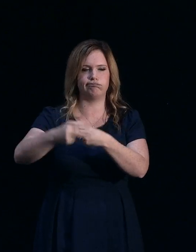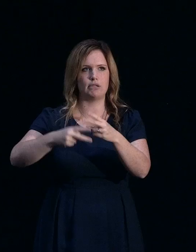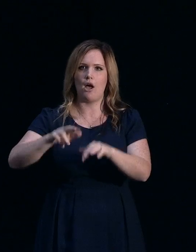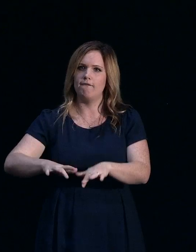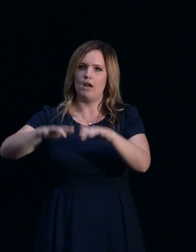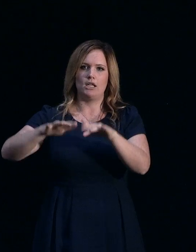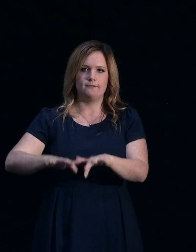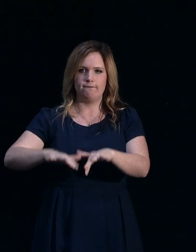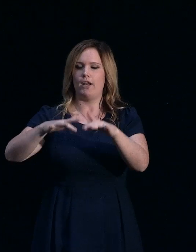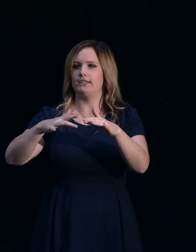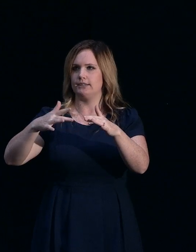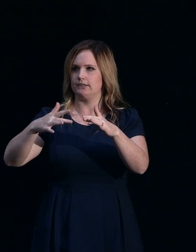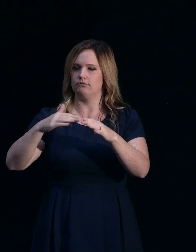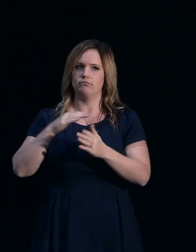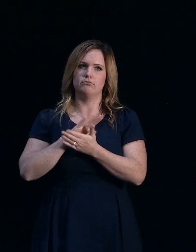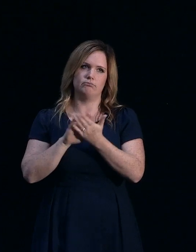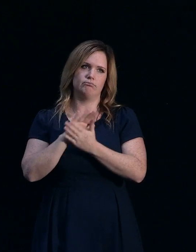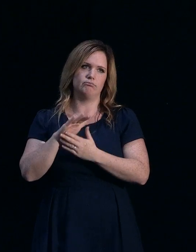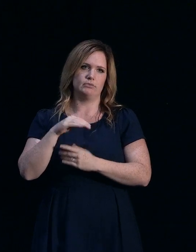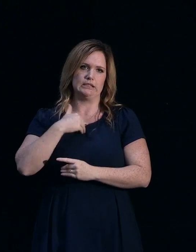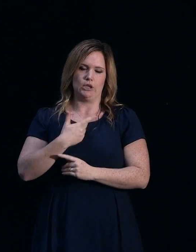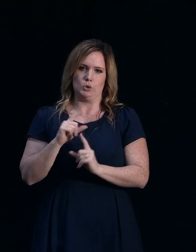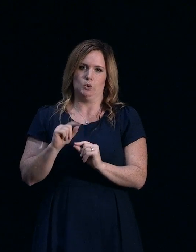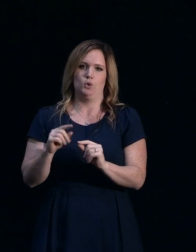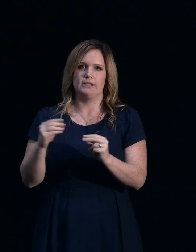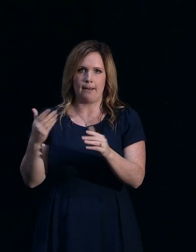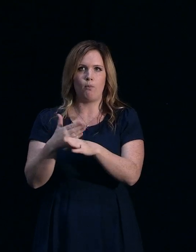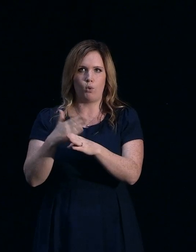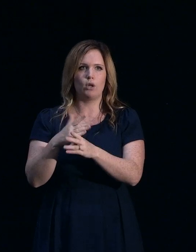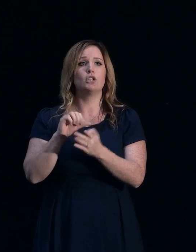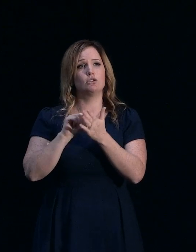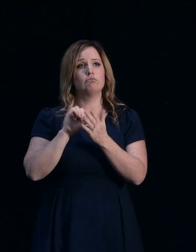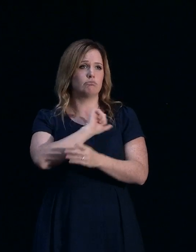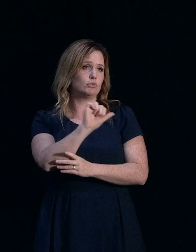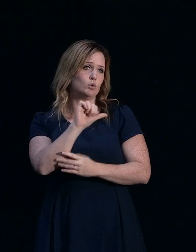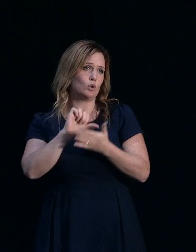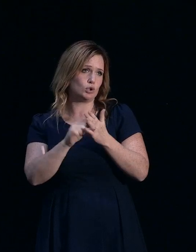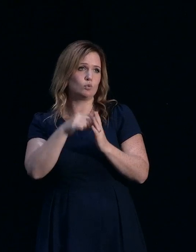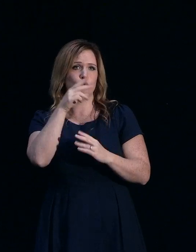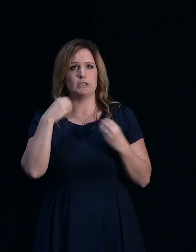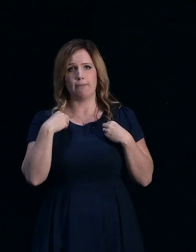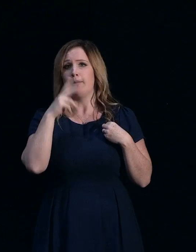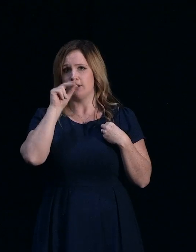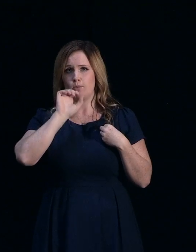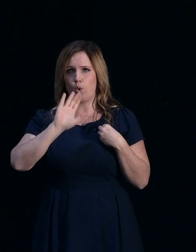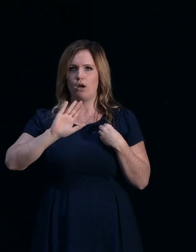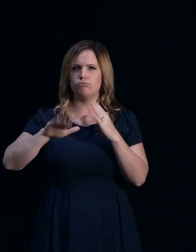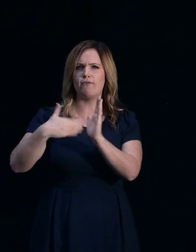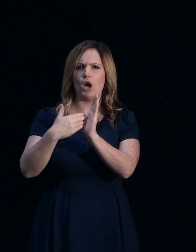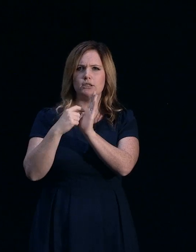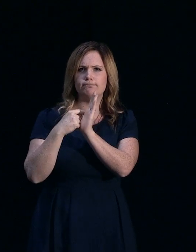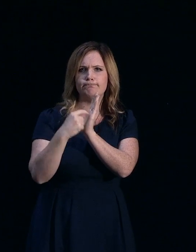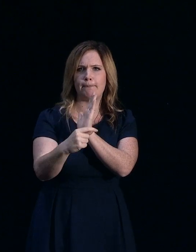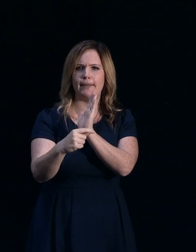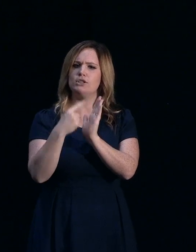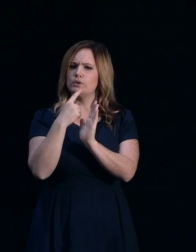some protective works are done, then your insurer will put a restriction on. Whether it is an exclusion to